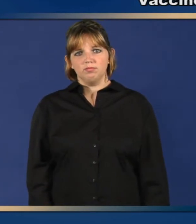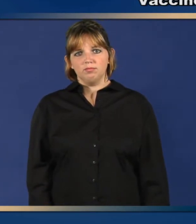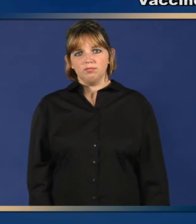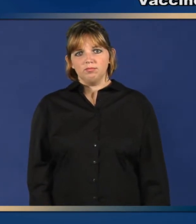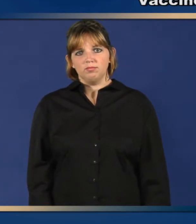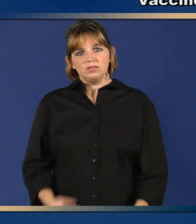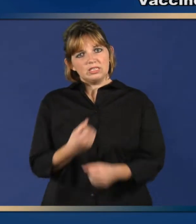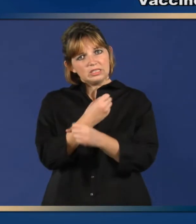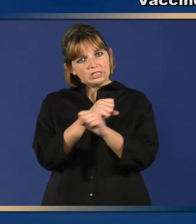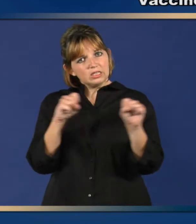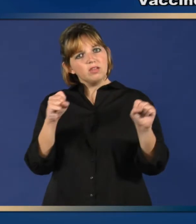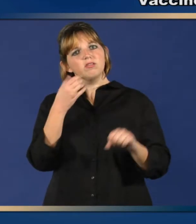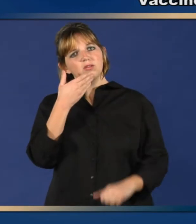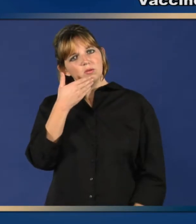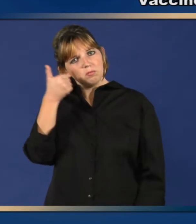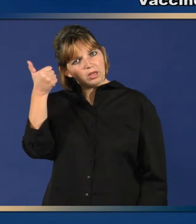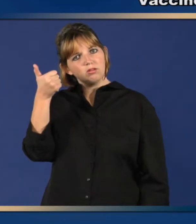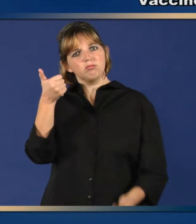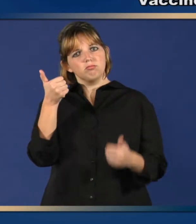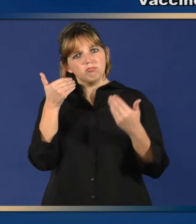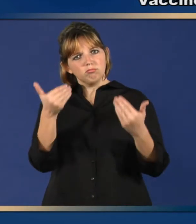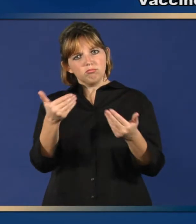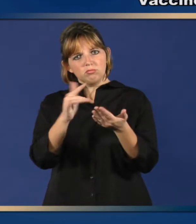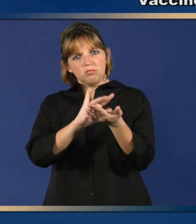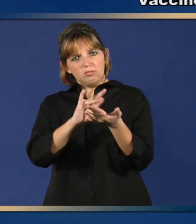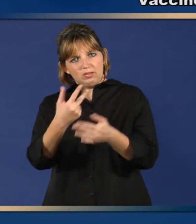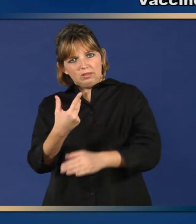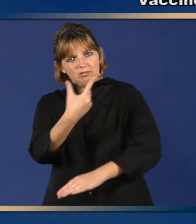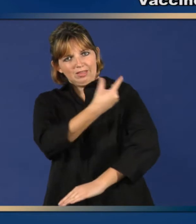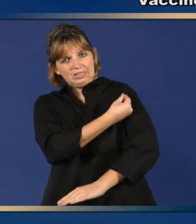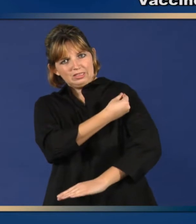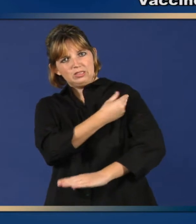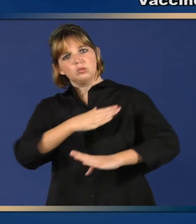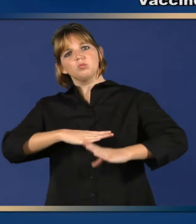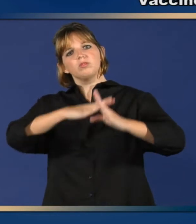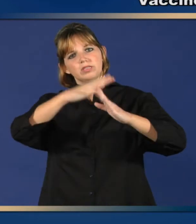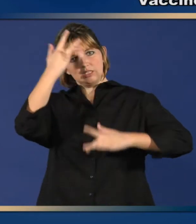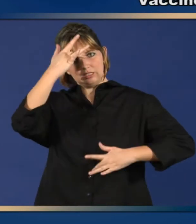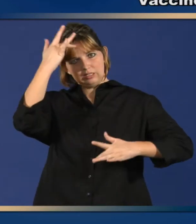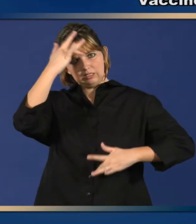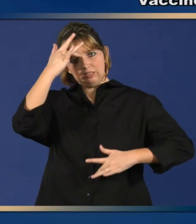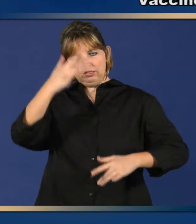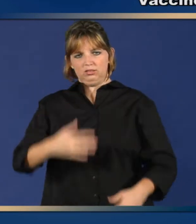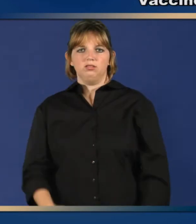Your pediatrician knows that you care about your child's health and safety.